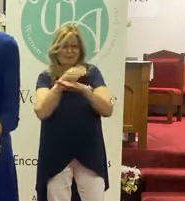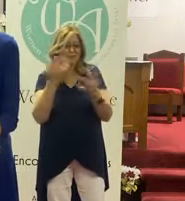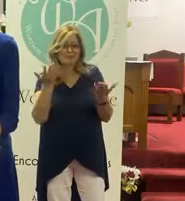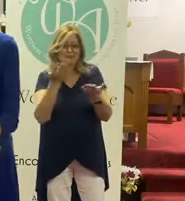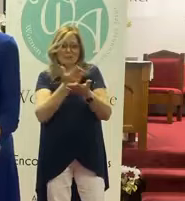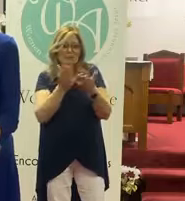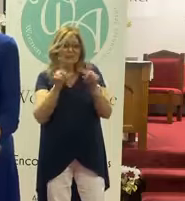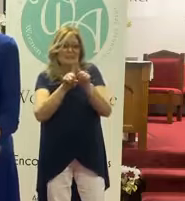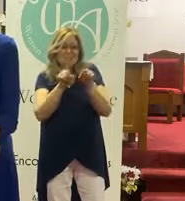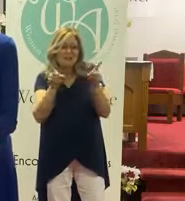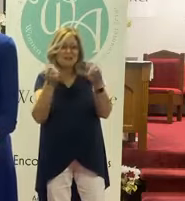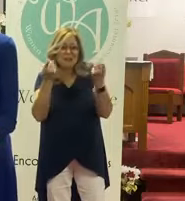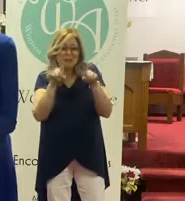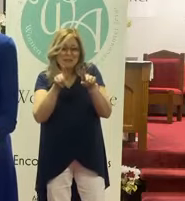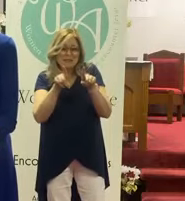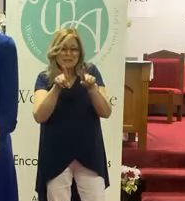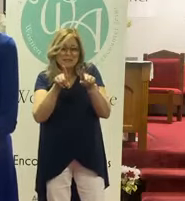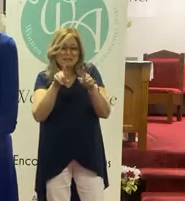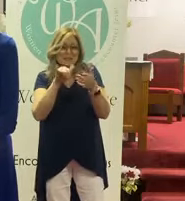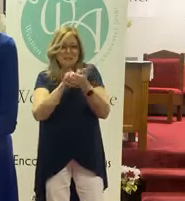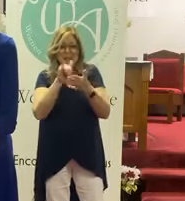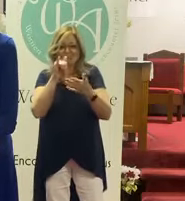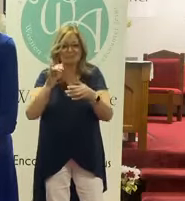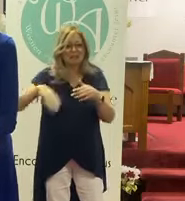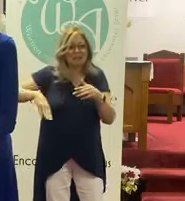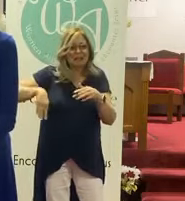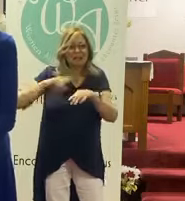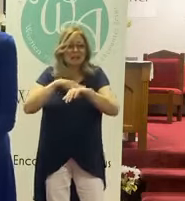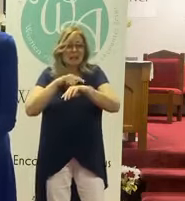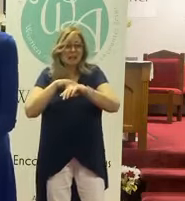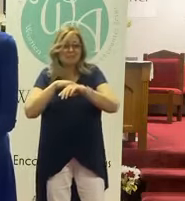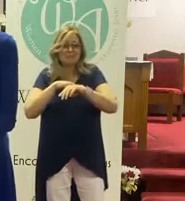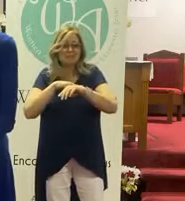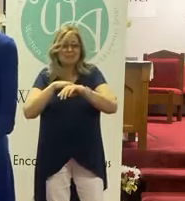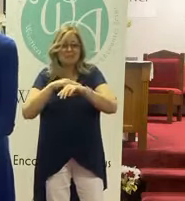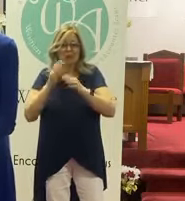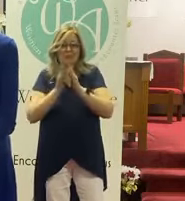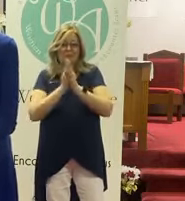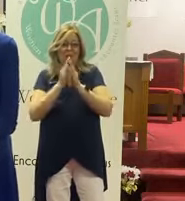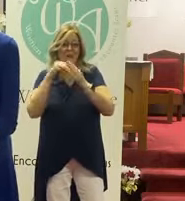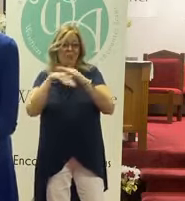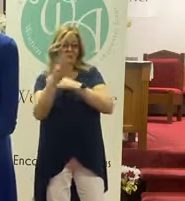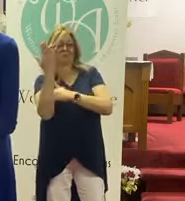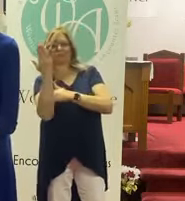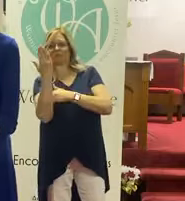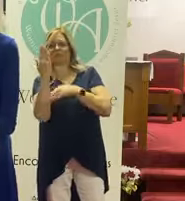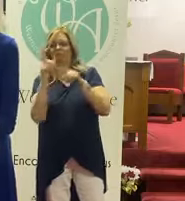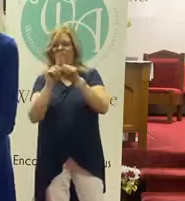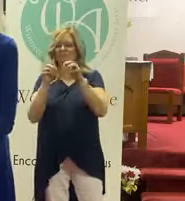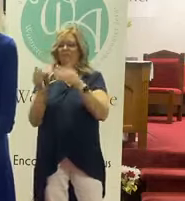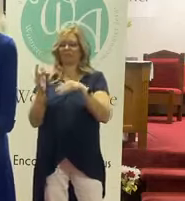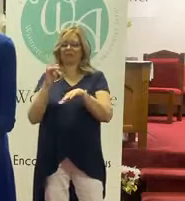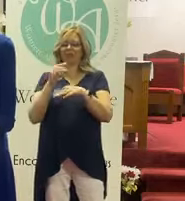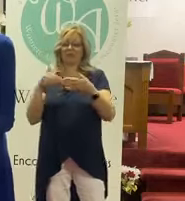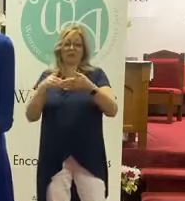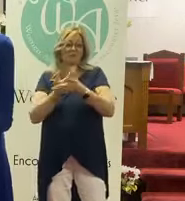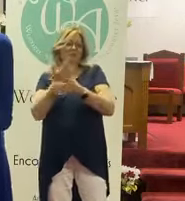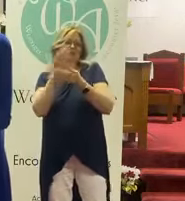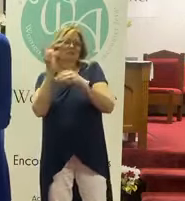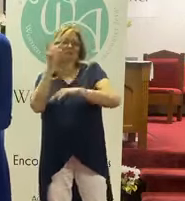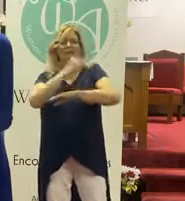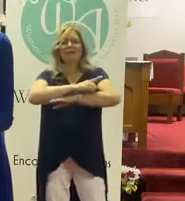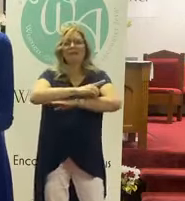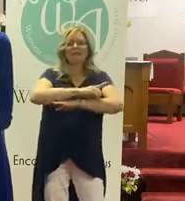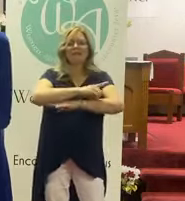There's something different about that in that late hour. It's one thing to pray in the morning. You have a fresh day. Everything's new.